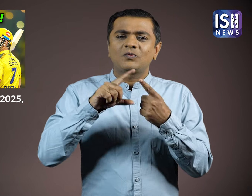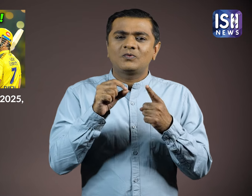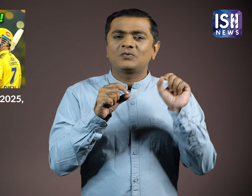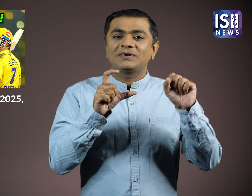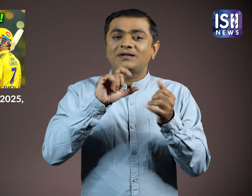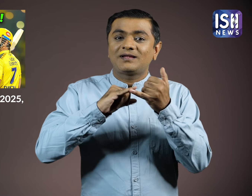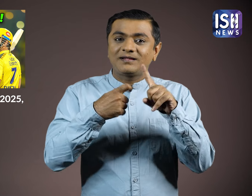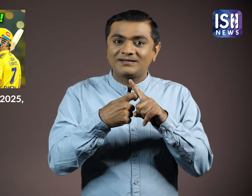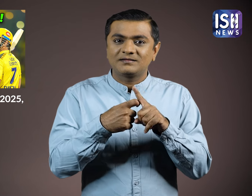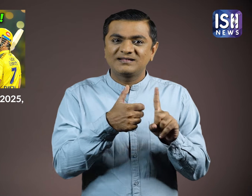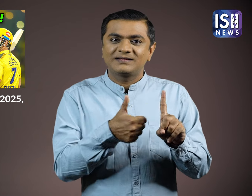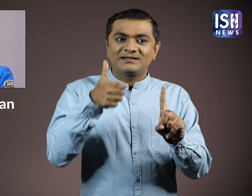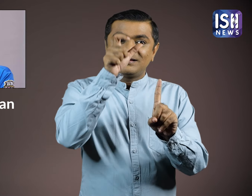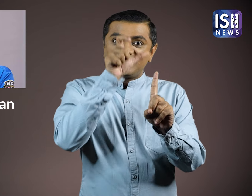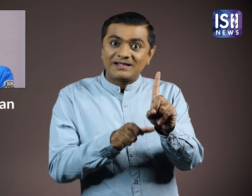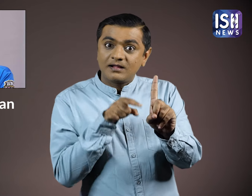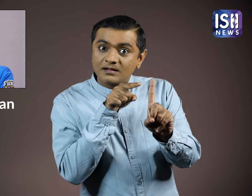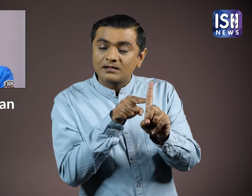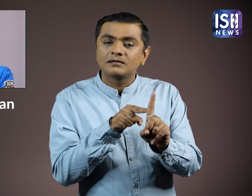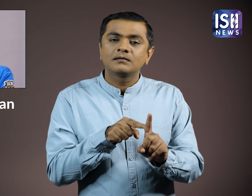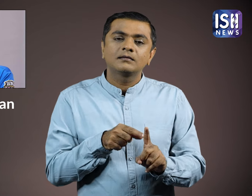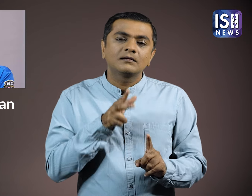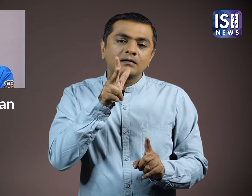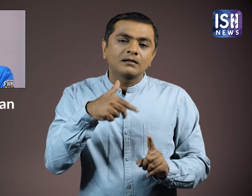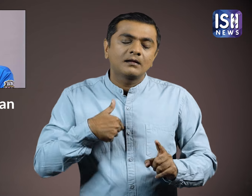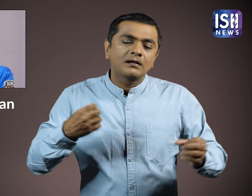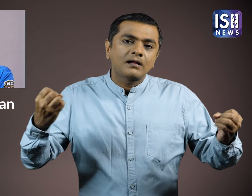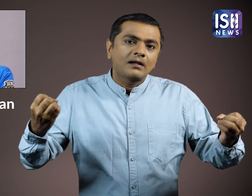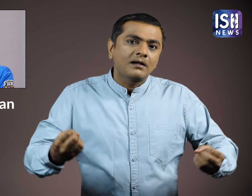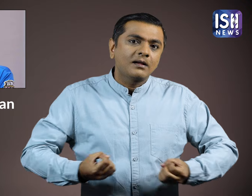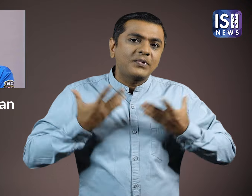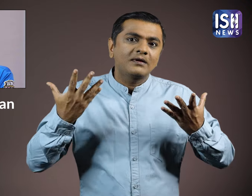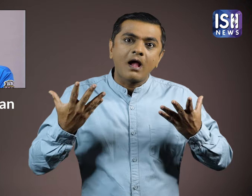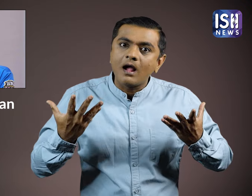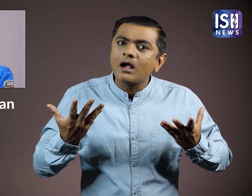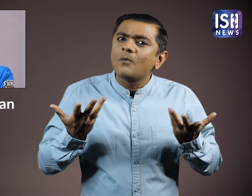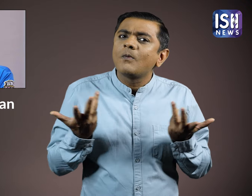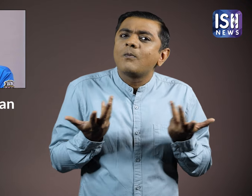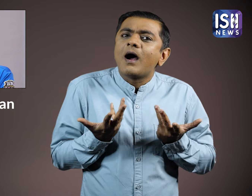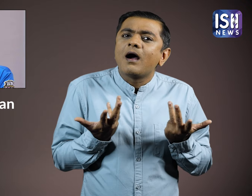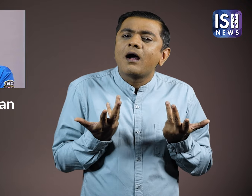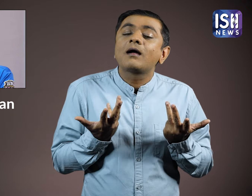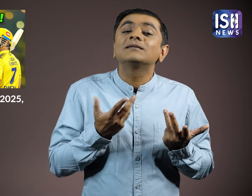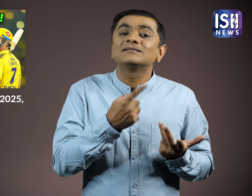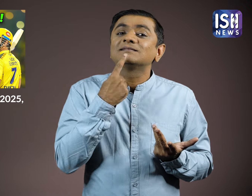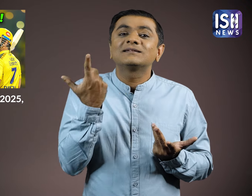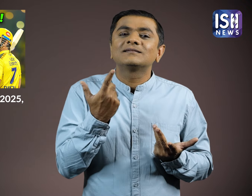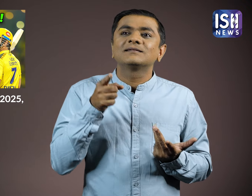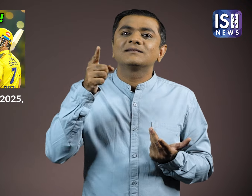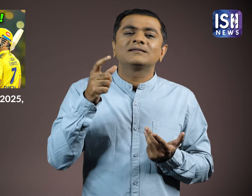The CEO of CSK said that he is extremely happy as they were hoping for Dhoni to